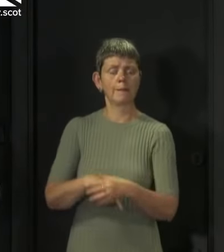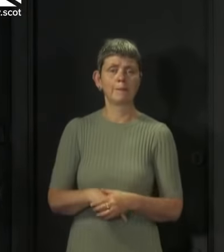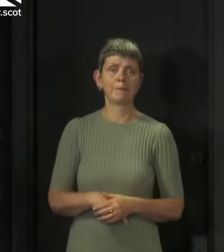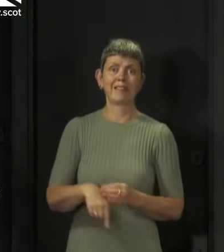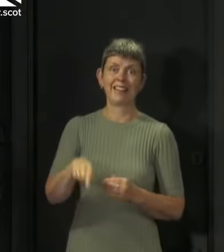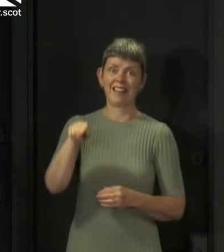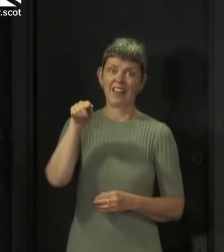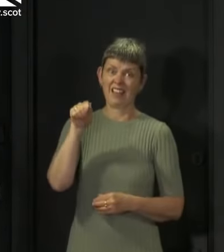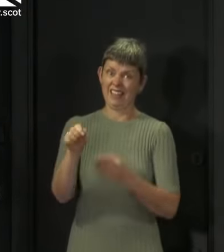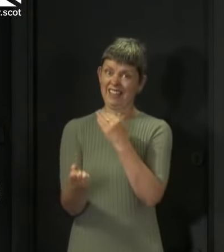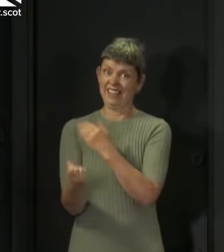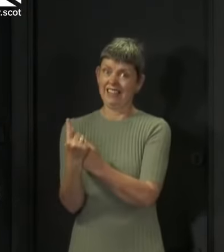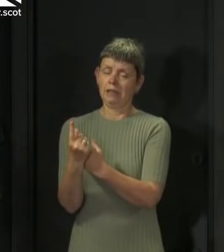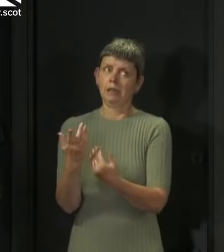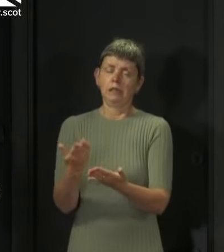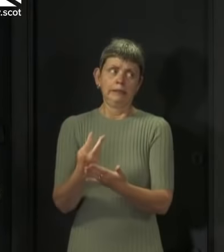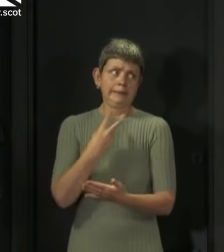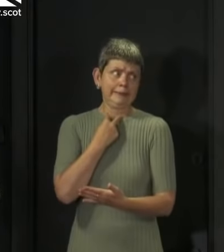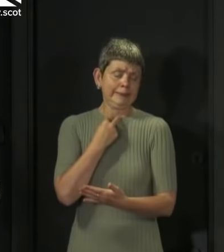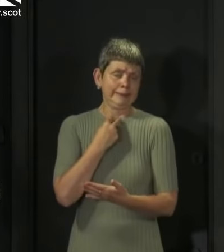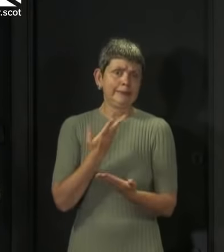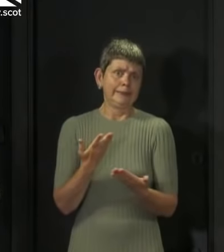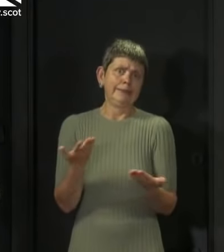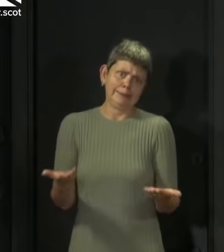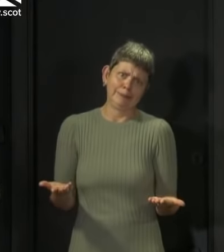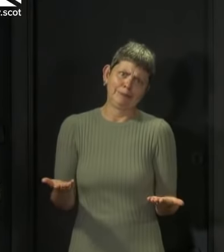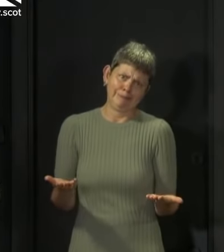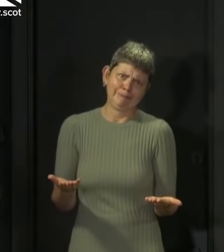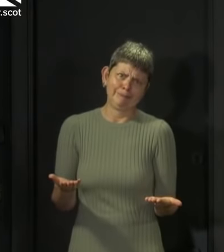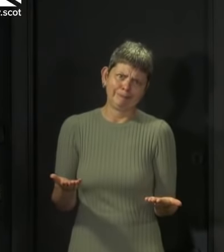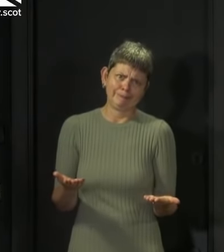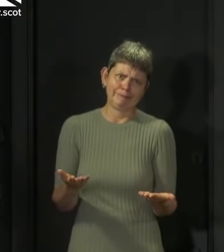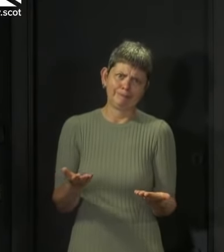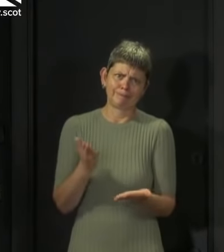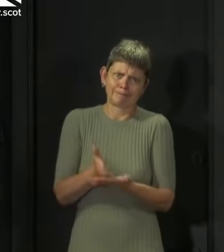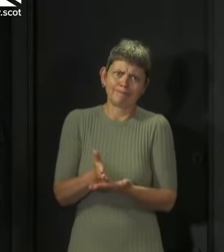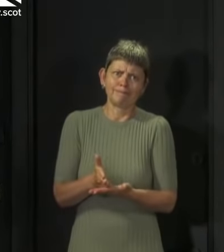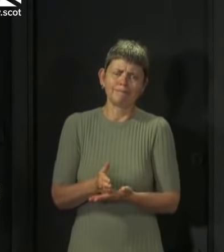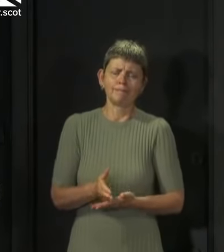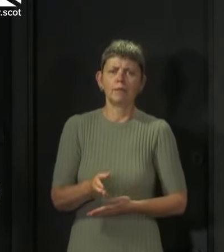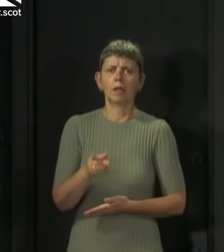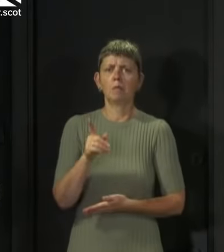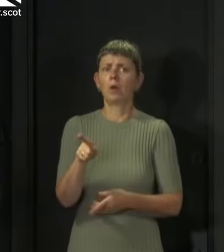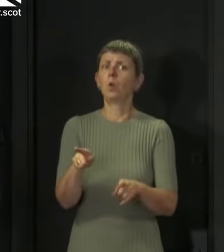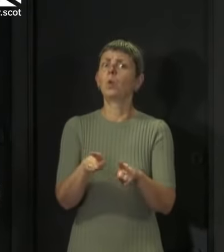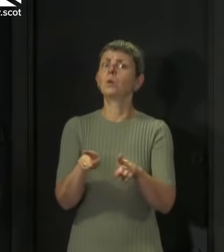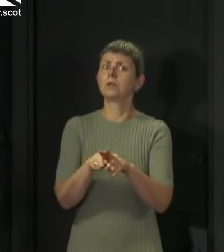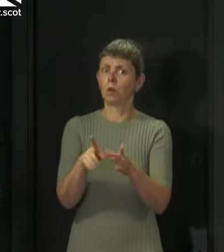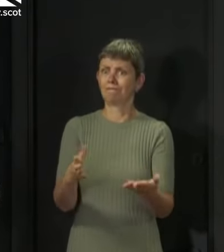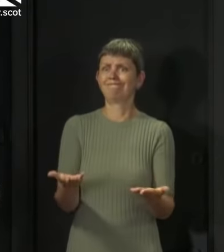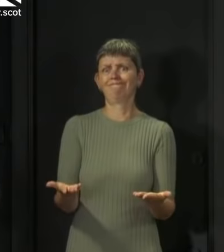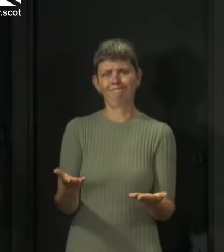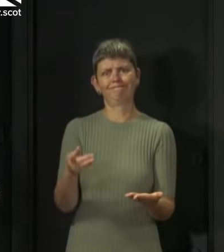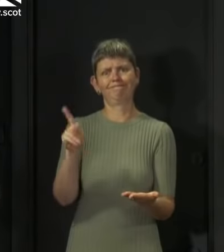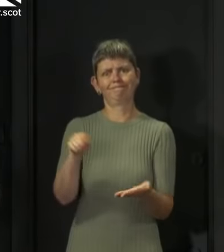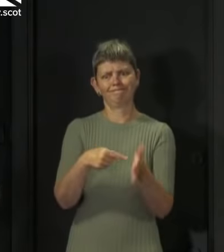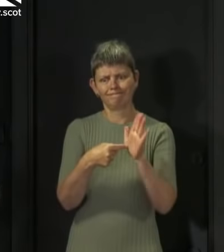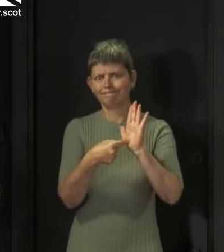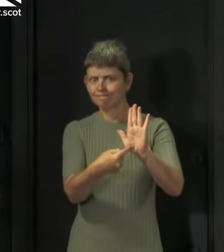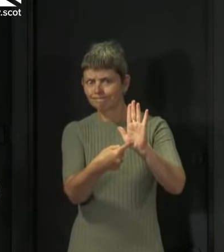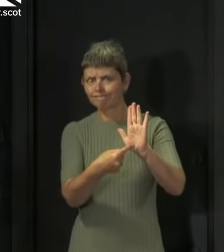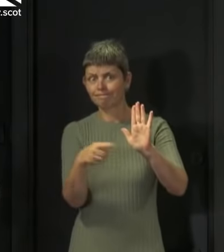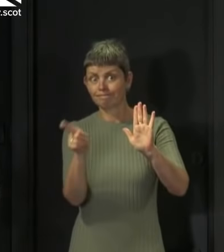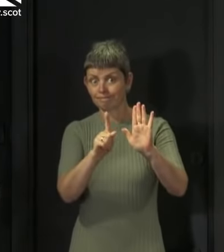deeply regrettable is an understatement but it also underlines an extremely important point. Anytime